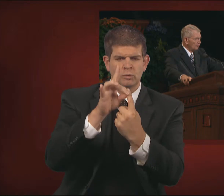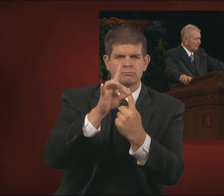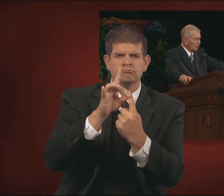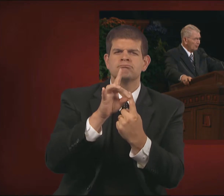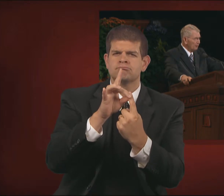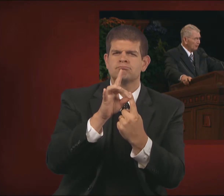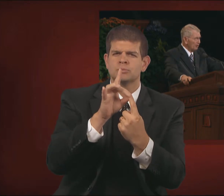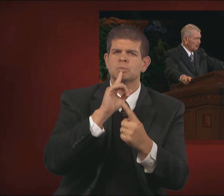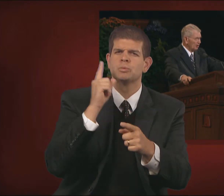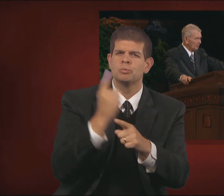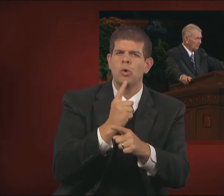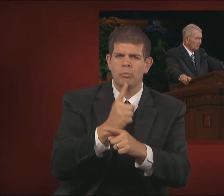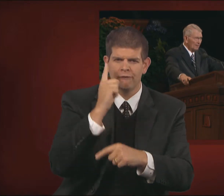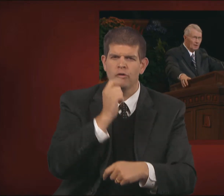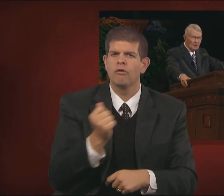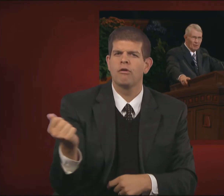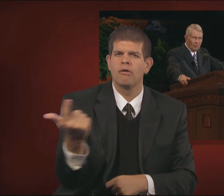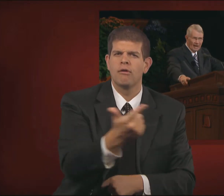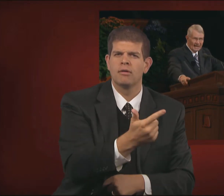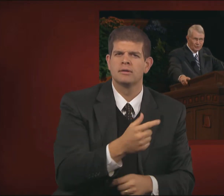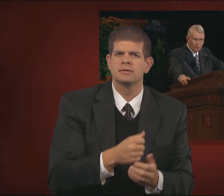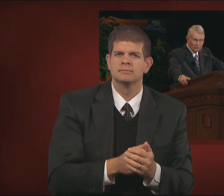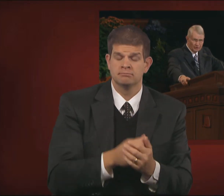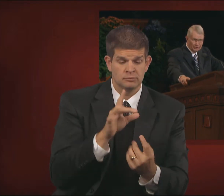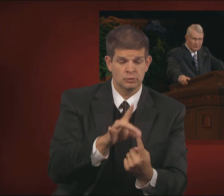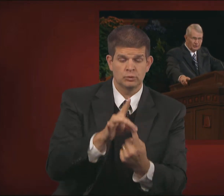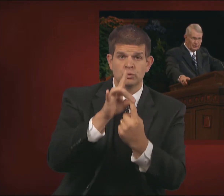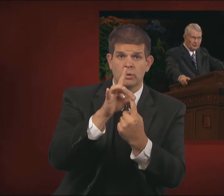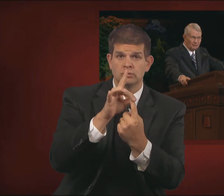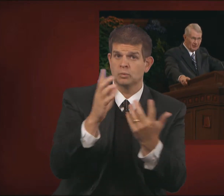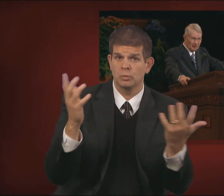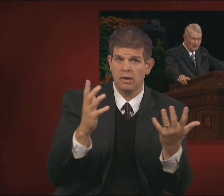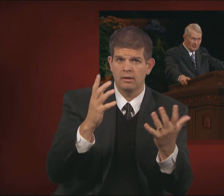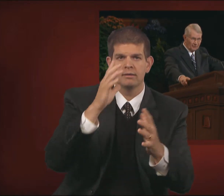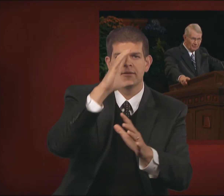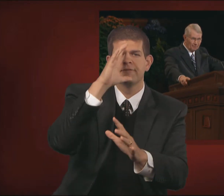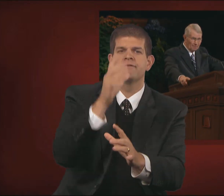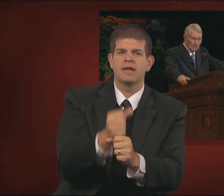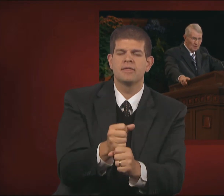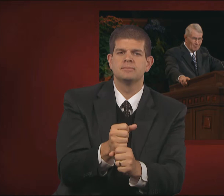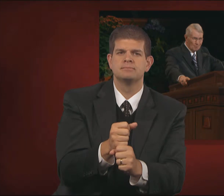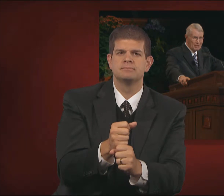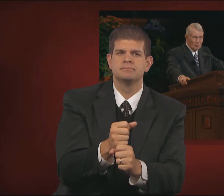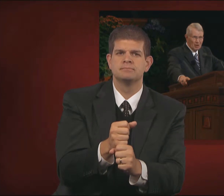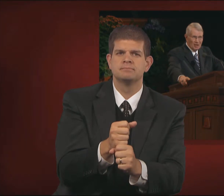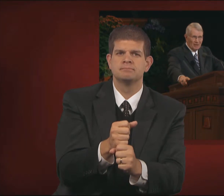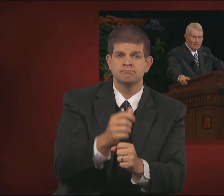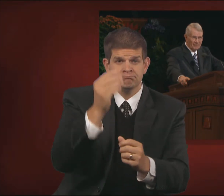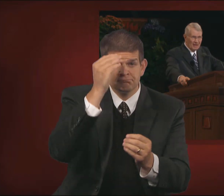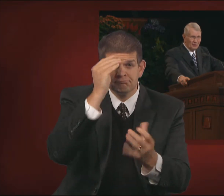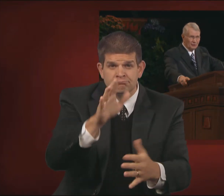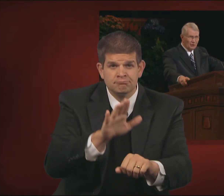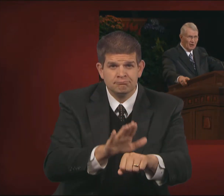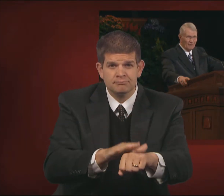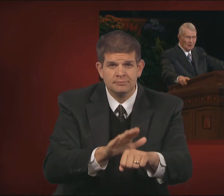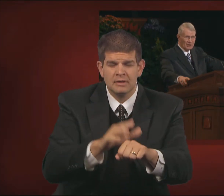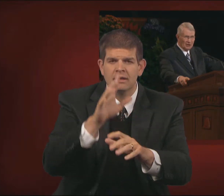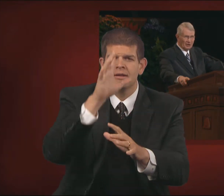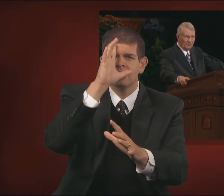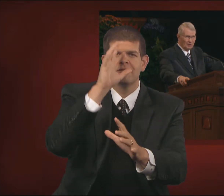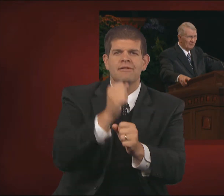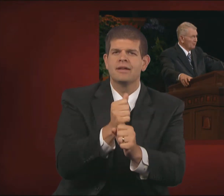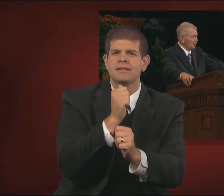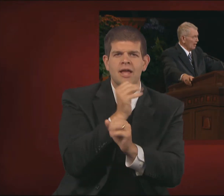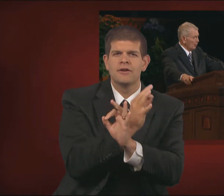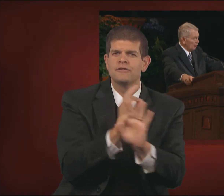is appropriate for all. That choice is faith. Be aware that faith is not a free